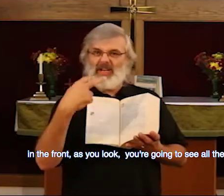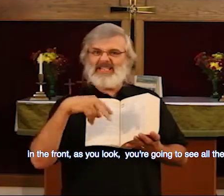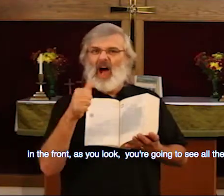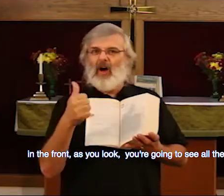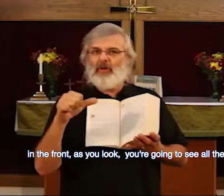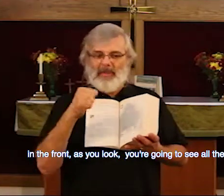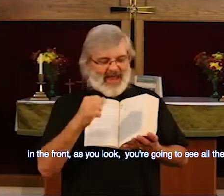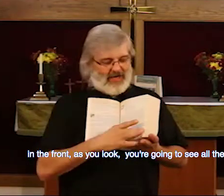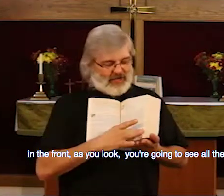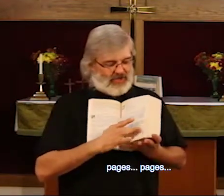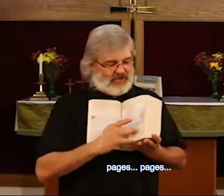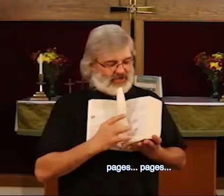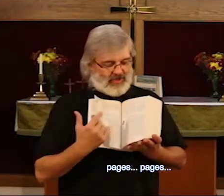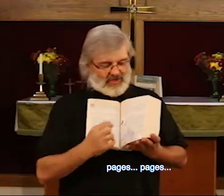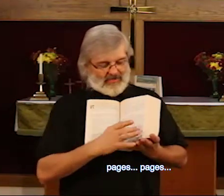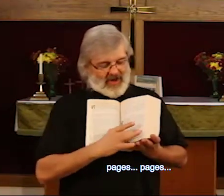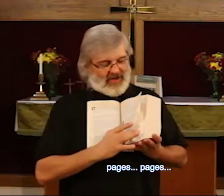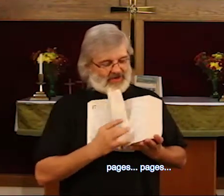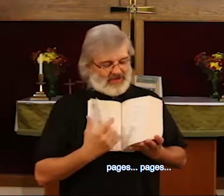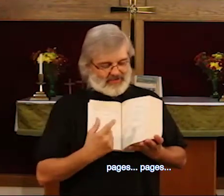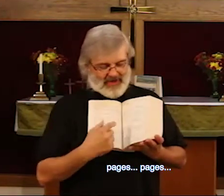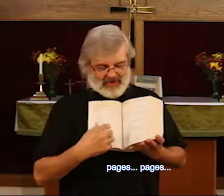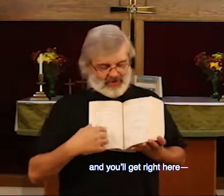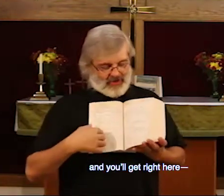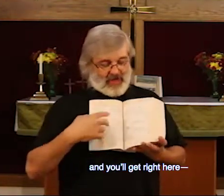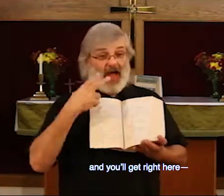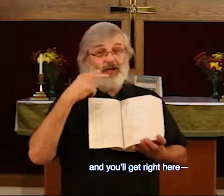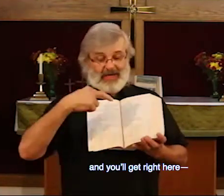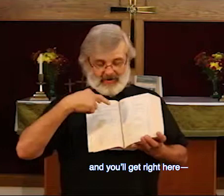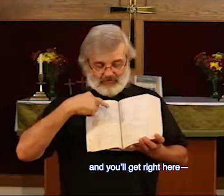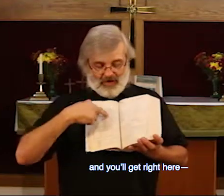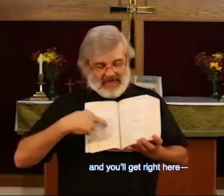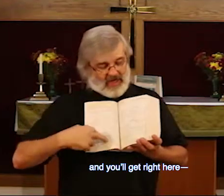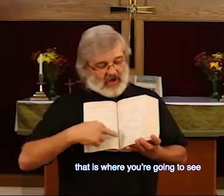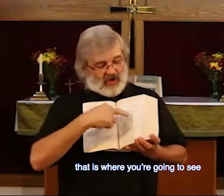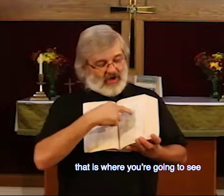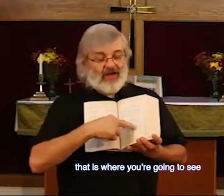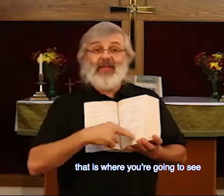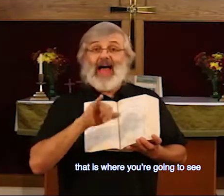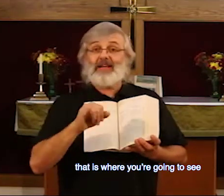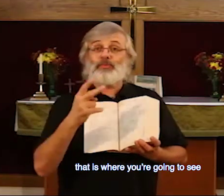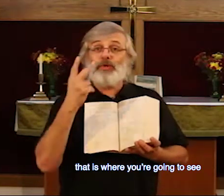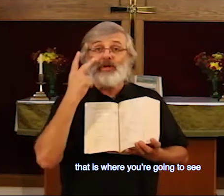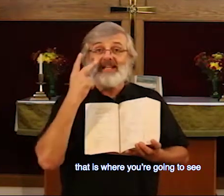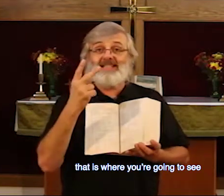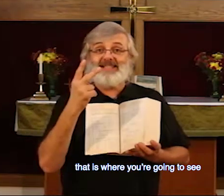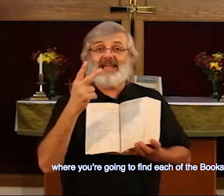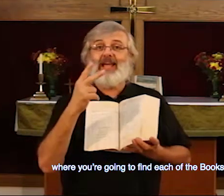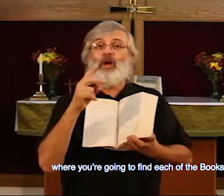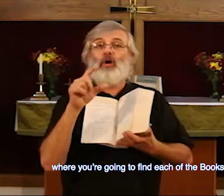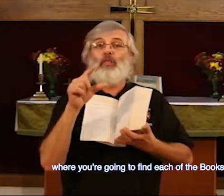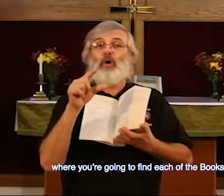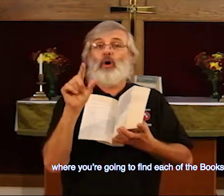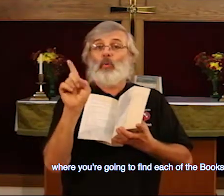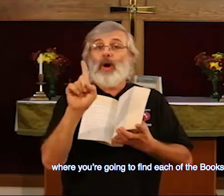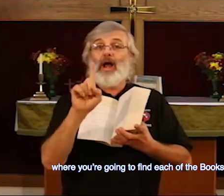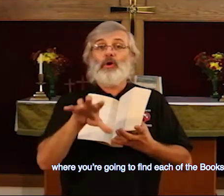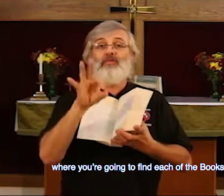you're going to see other pages, pages, pages, and you'll get right here. That is where you're going to see where you